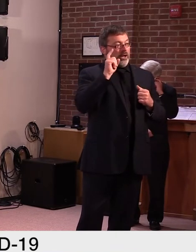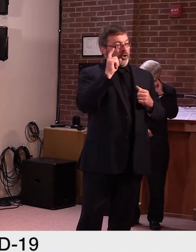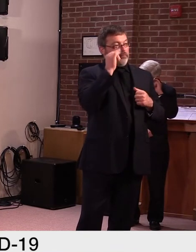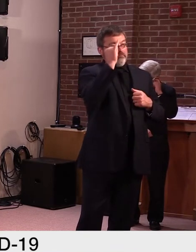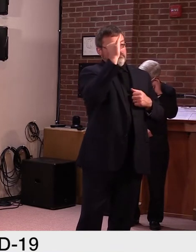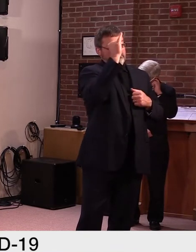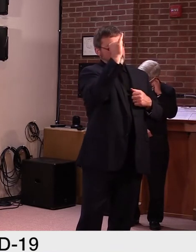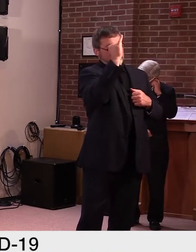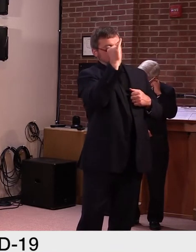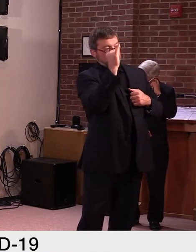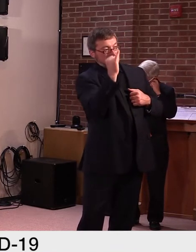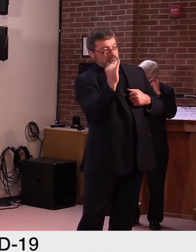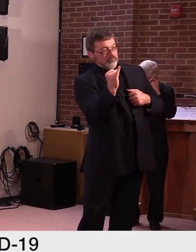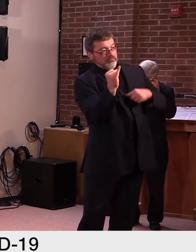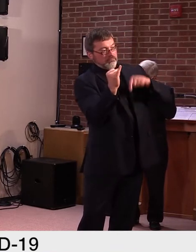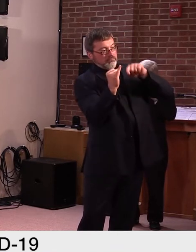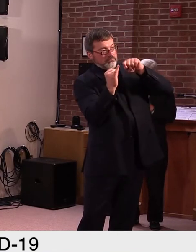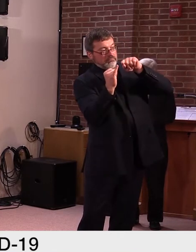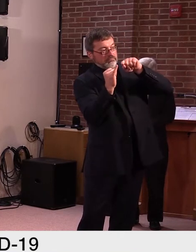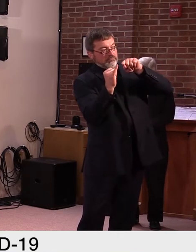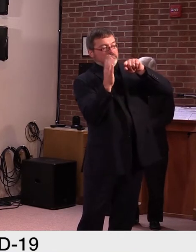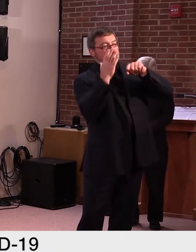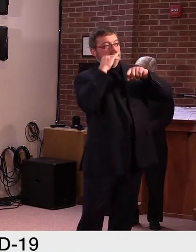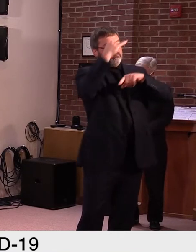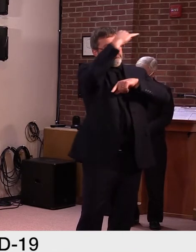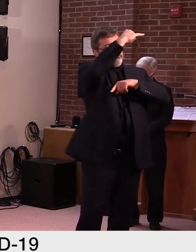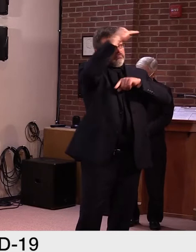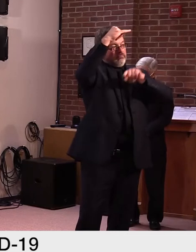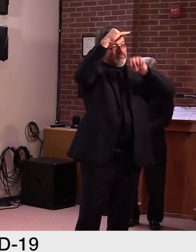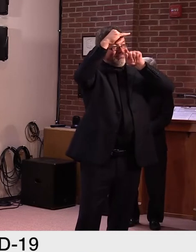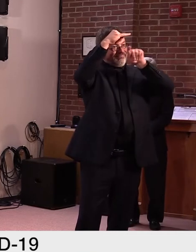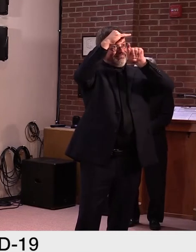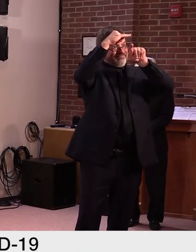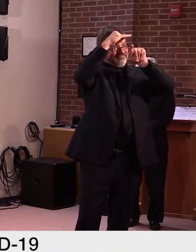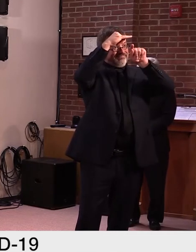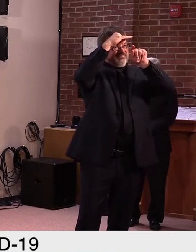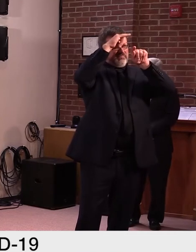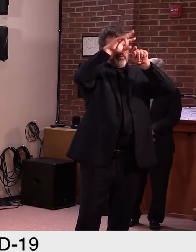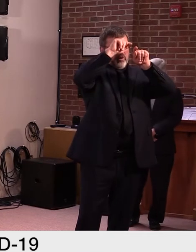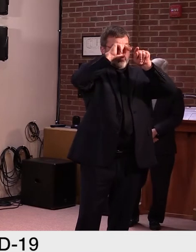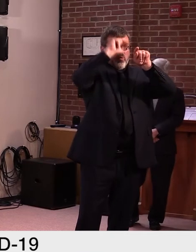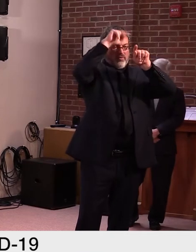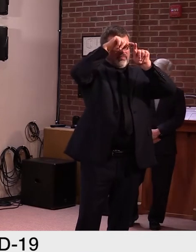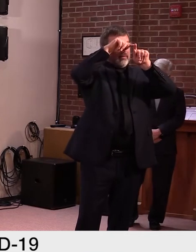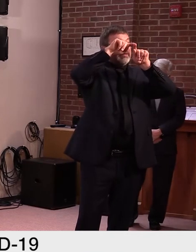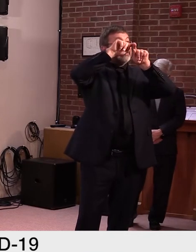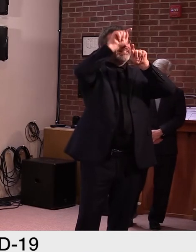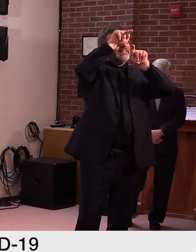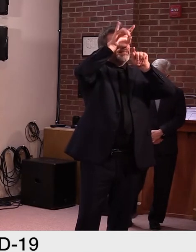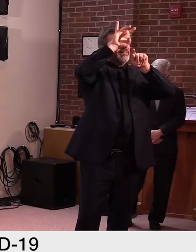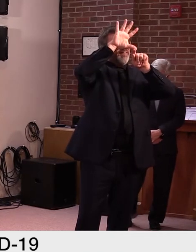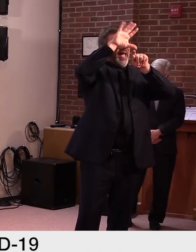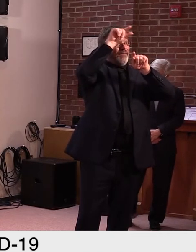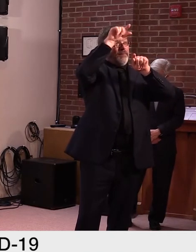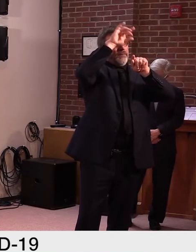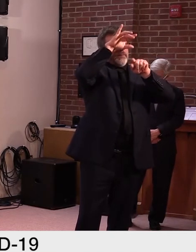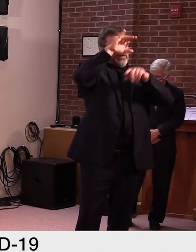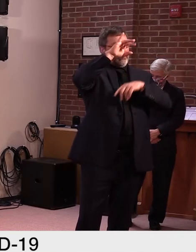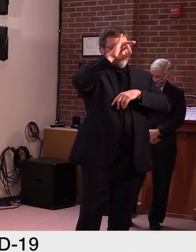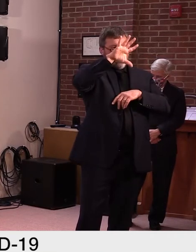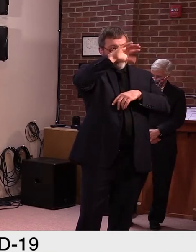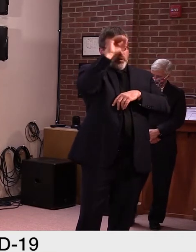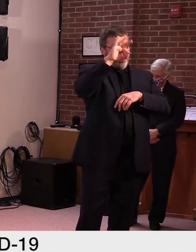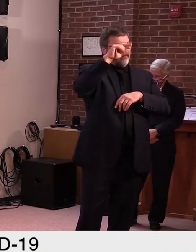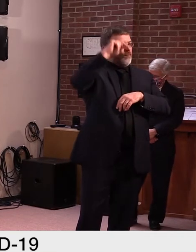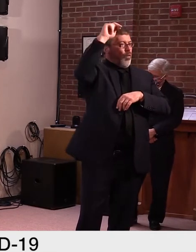of Quebec heats with electricity. And then on this side of the border, it's like 85% uh, of us heat with oil.